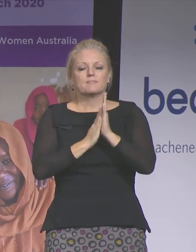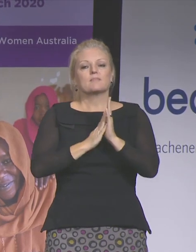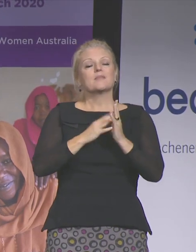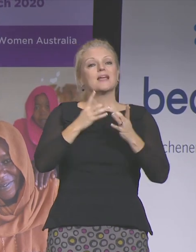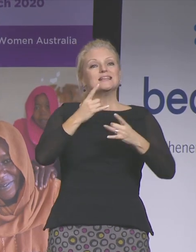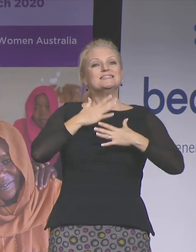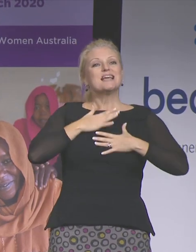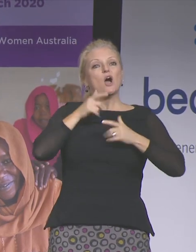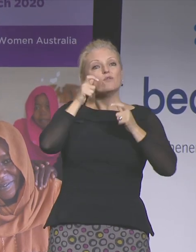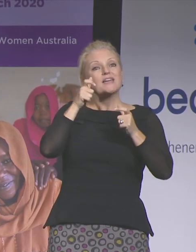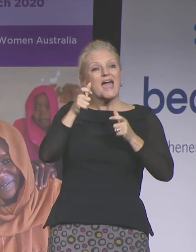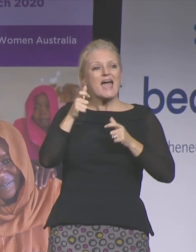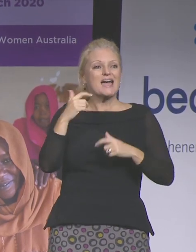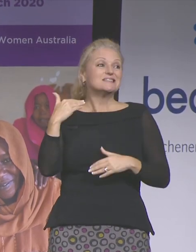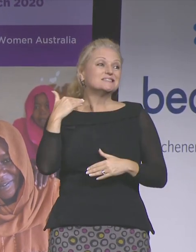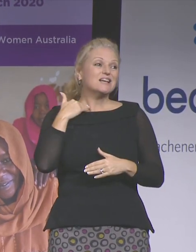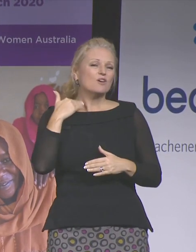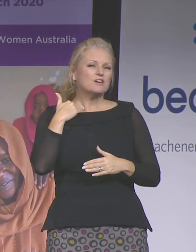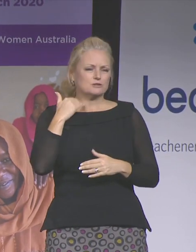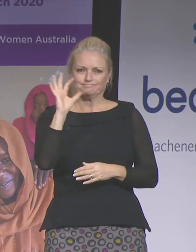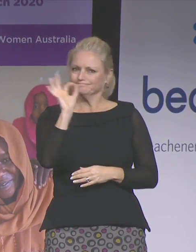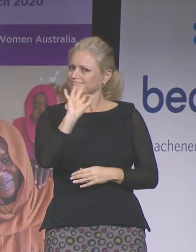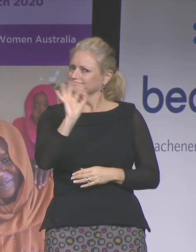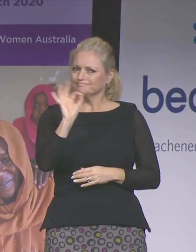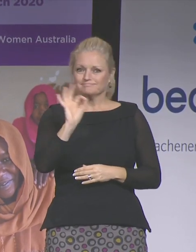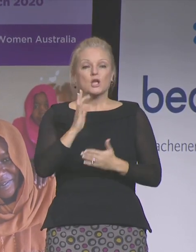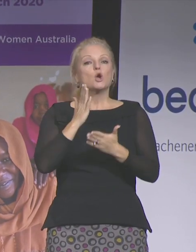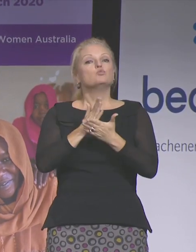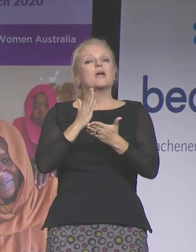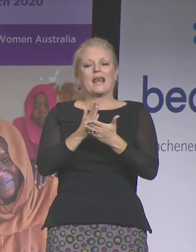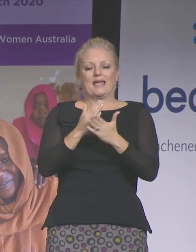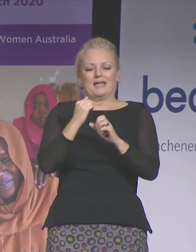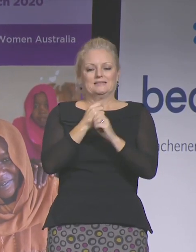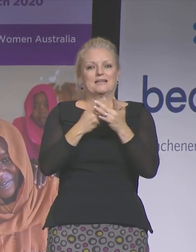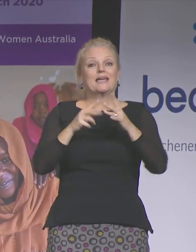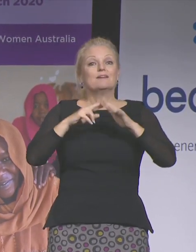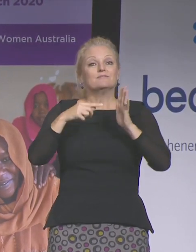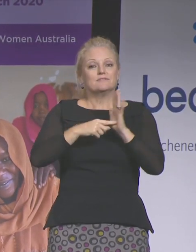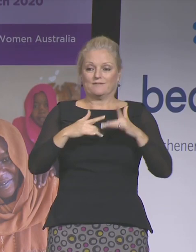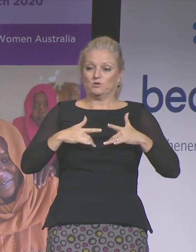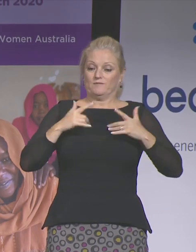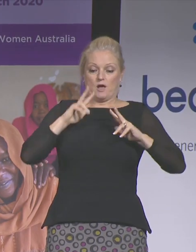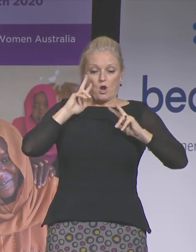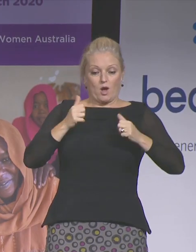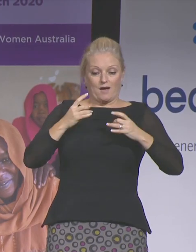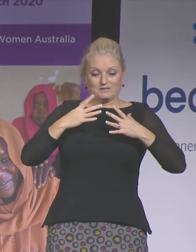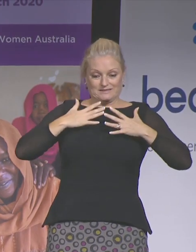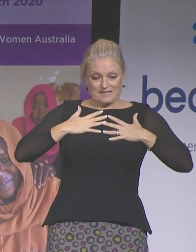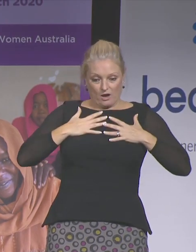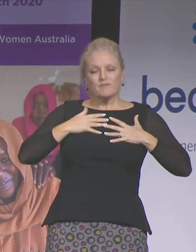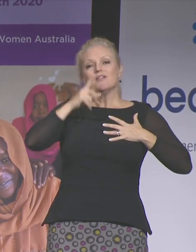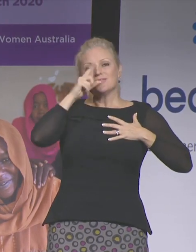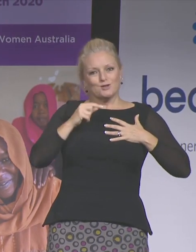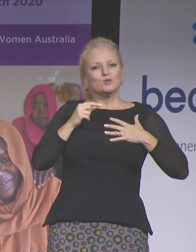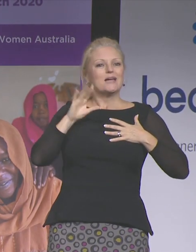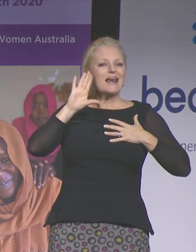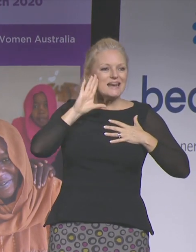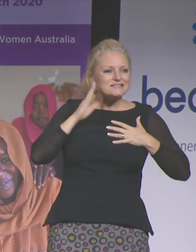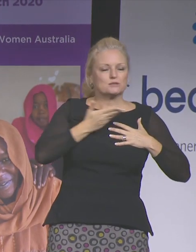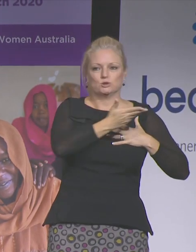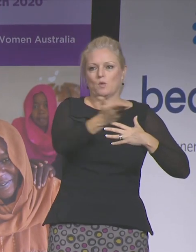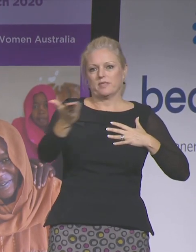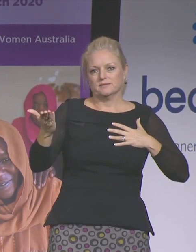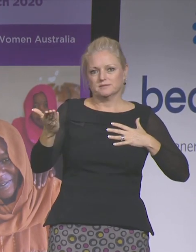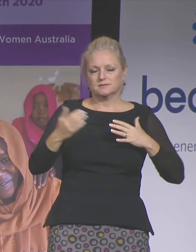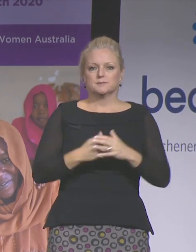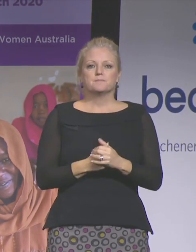act. It's the stewardship of the gift you were put on the earth to offer others. So in